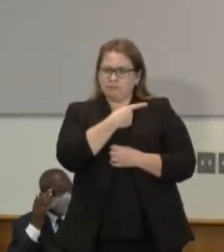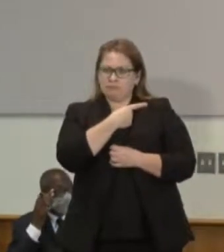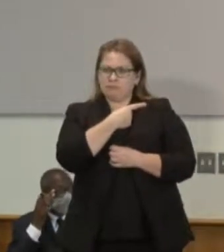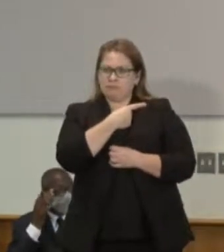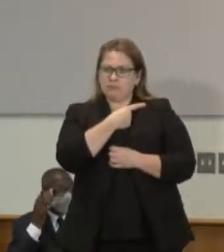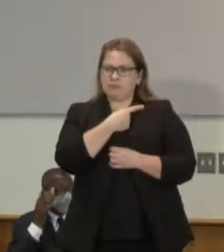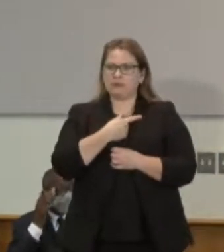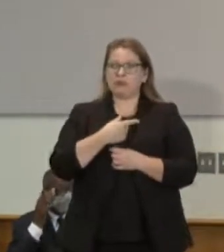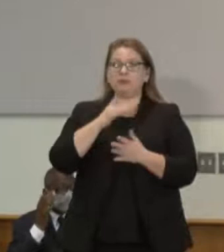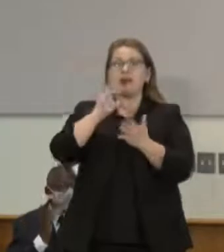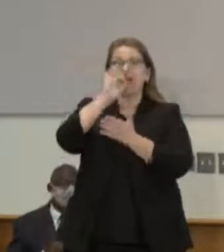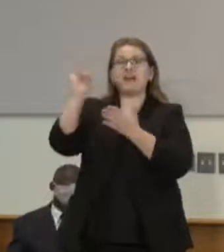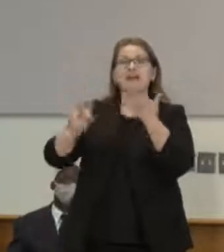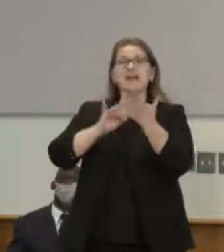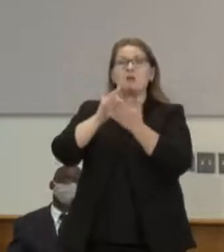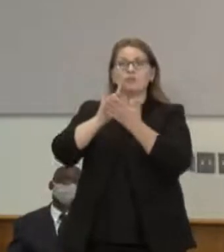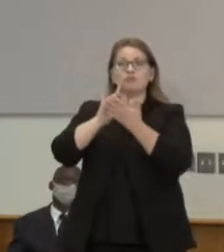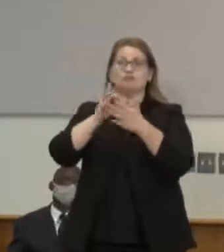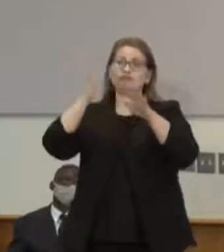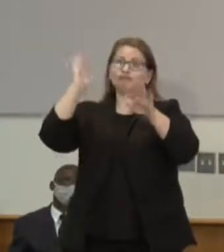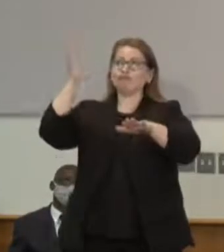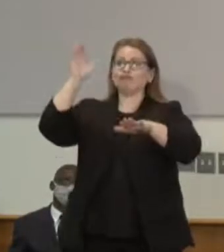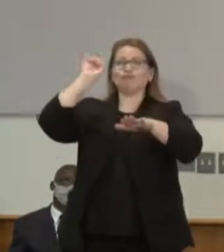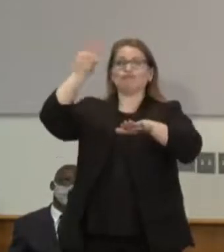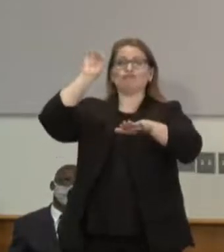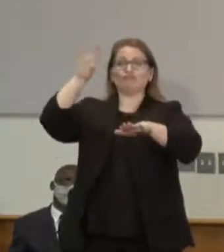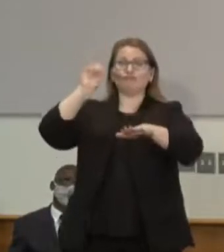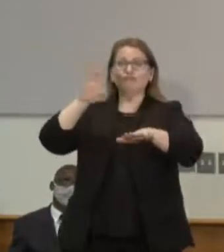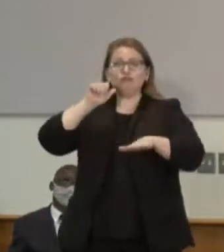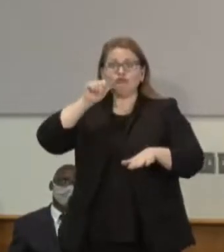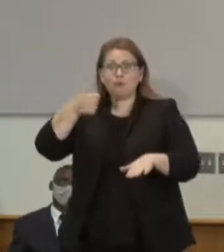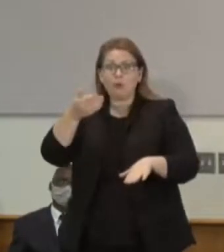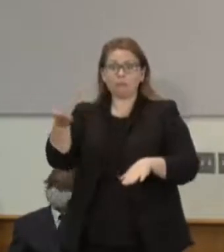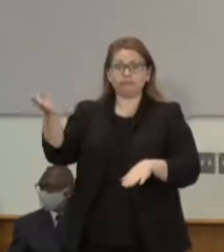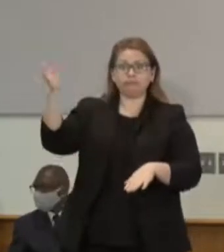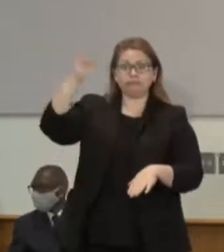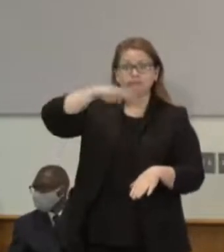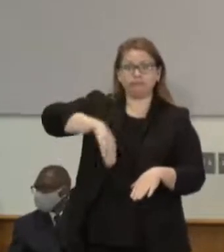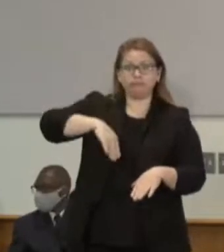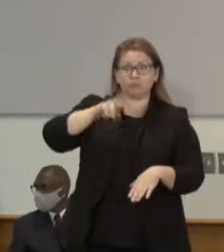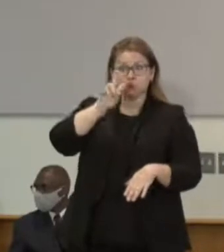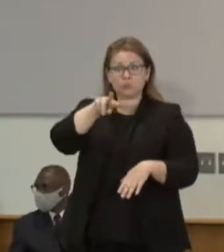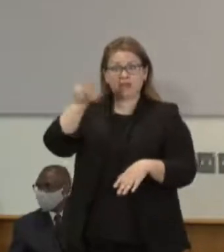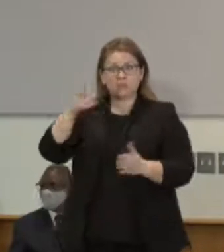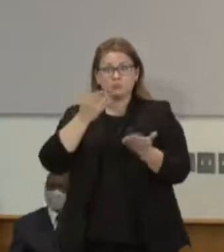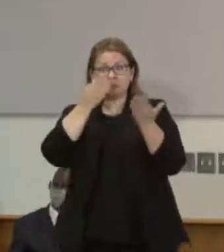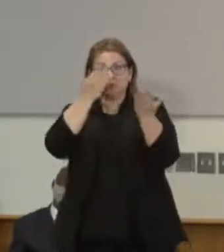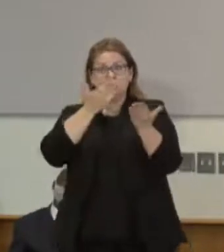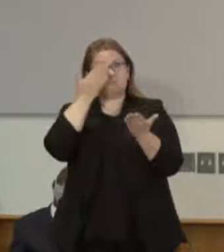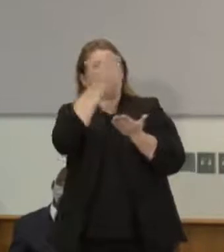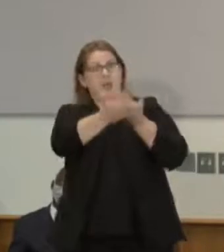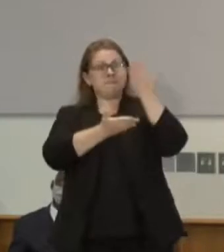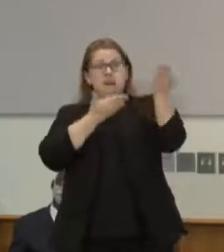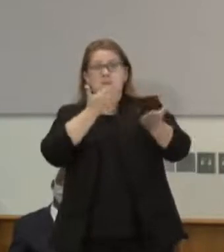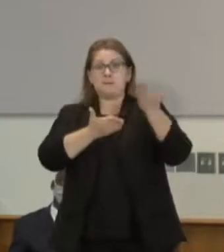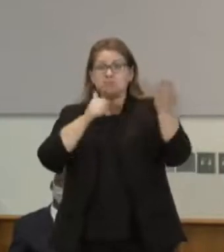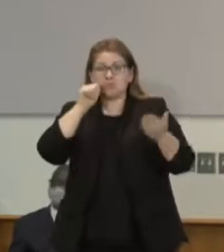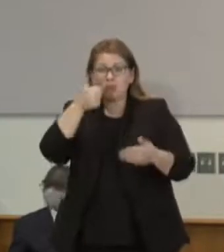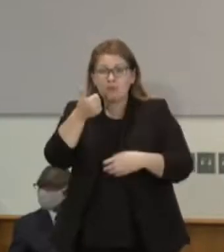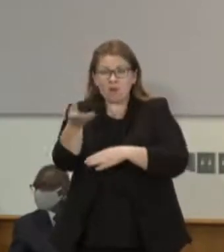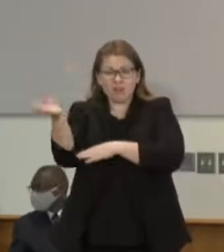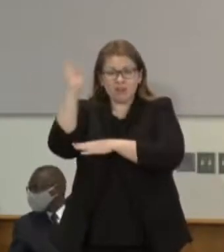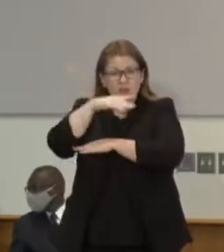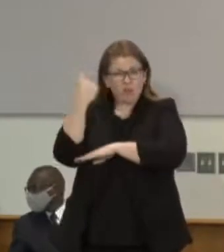suggests that you want to get all 22 items heard and dealt with in one day.